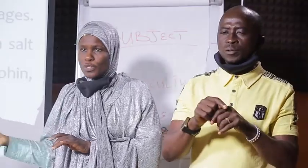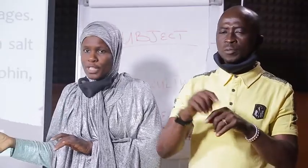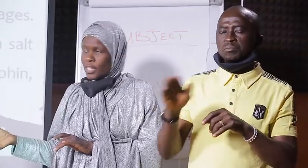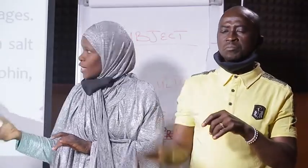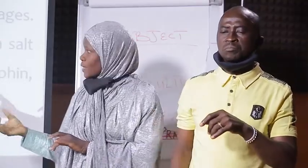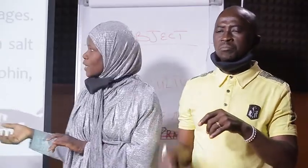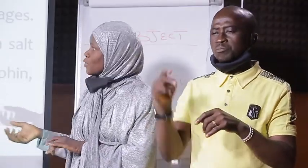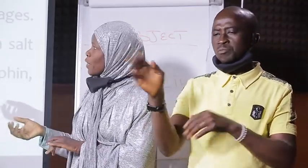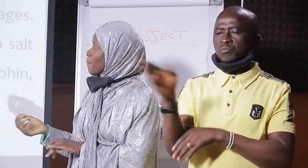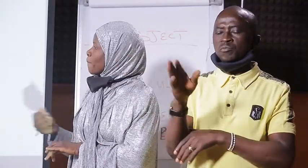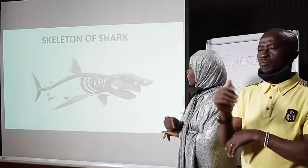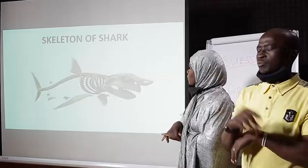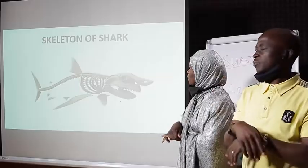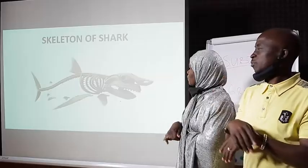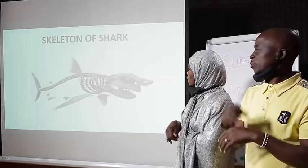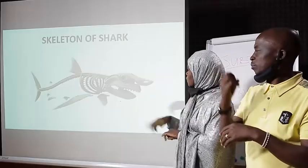have dolphin, etc.